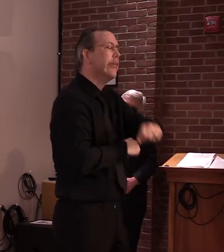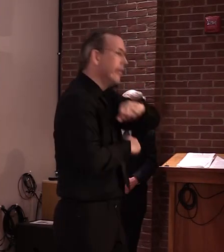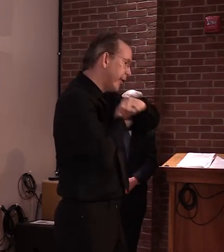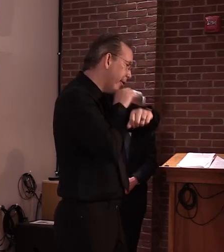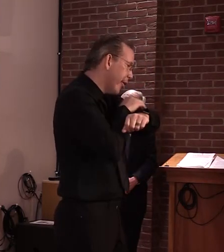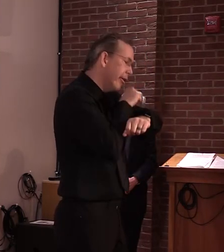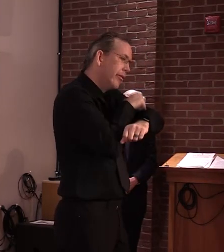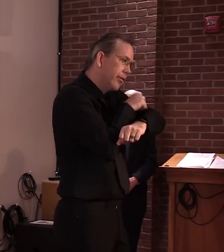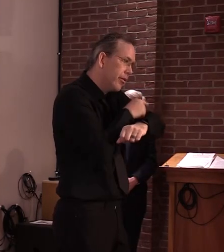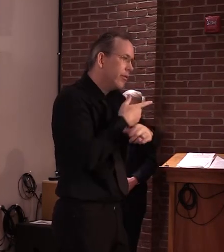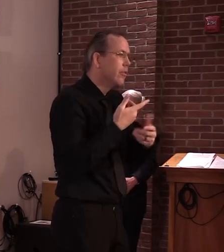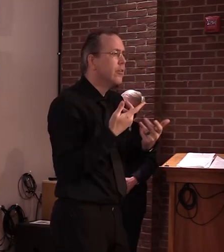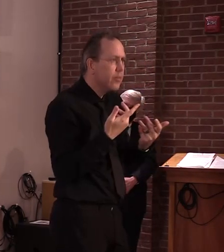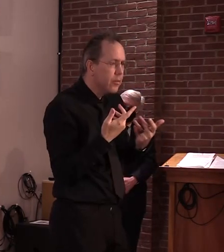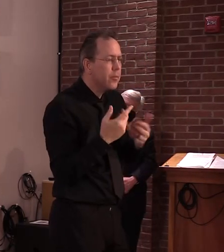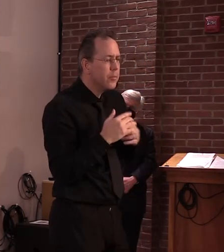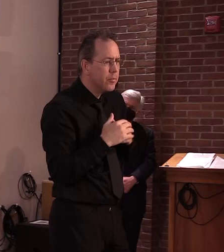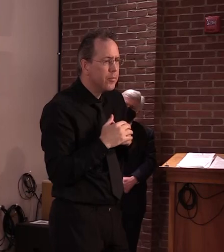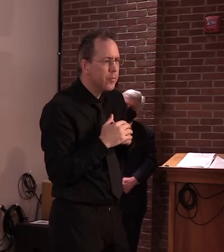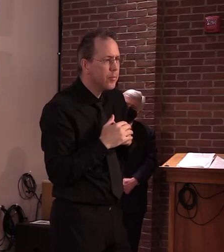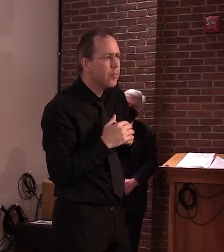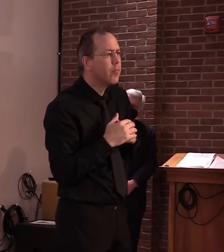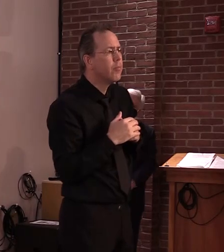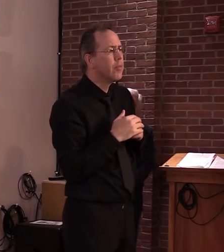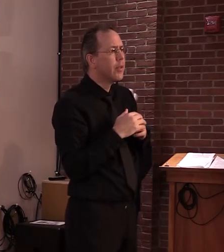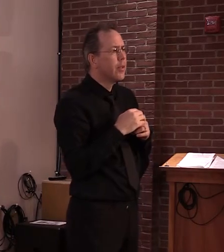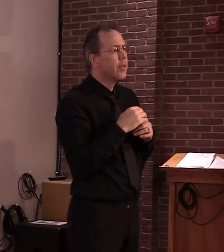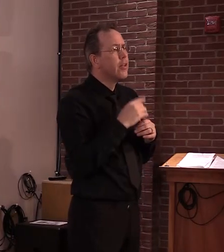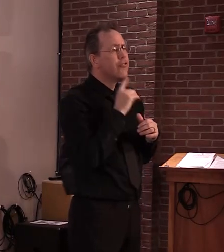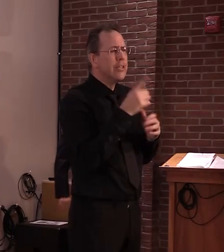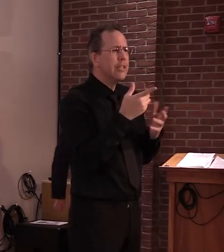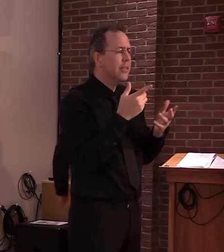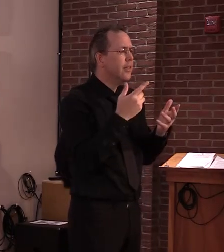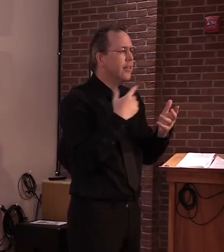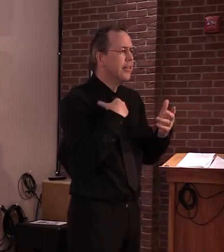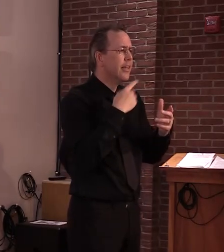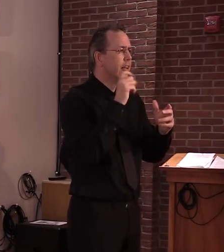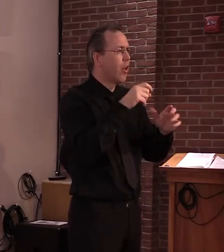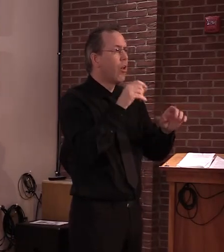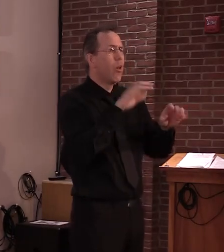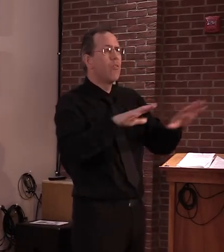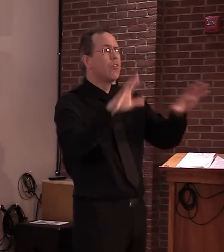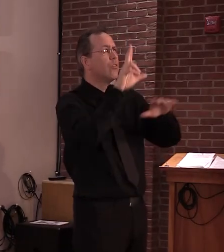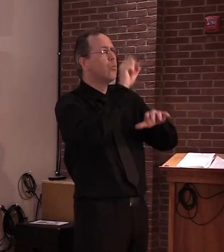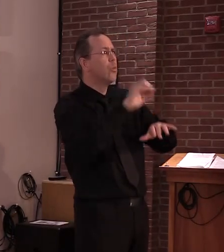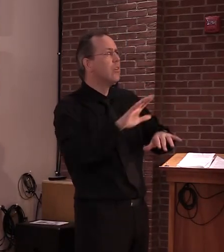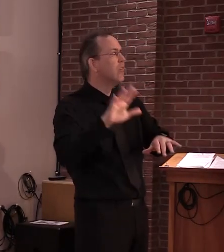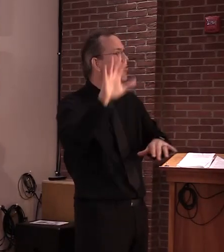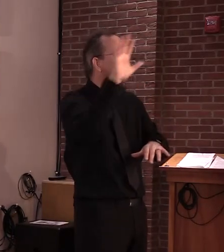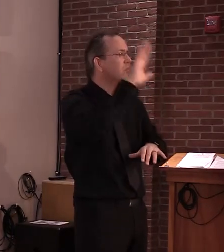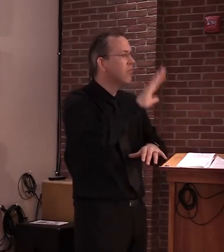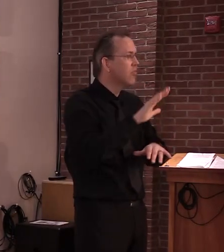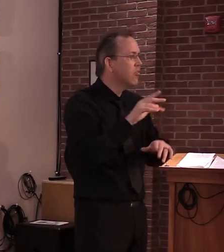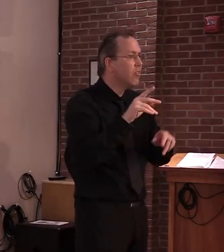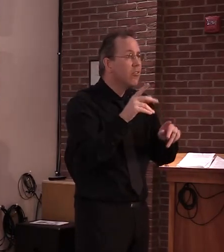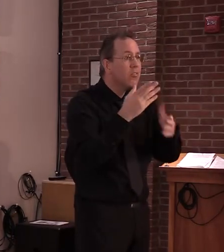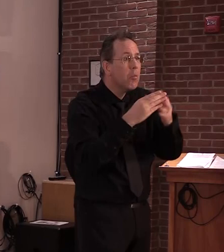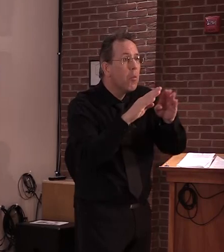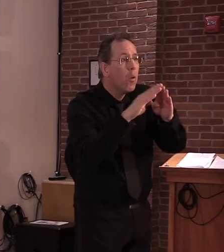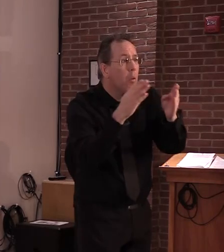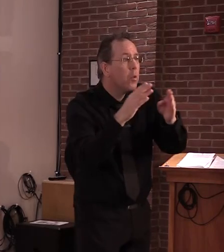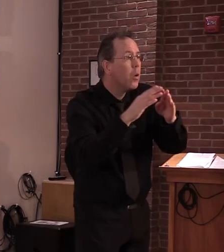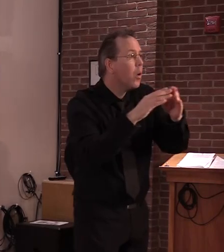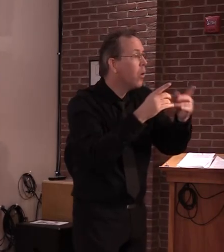are seeing across the country, uh, heterogeneity of when hairdressers are reopened or not,